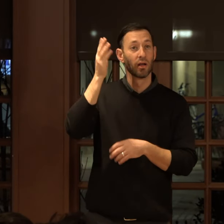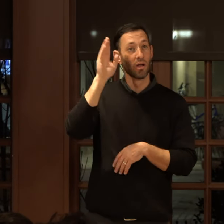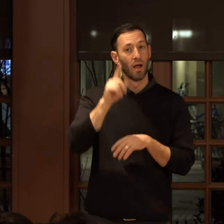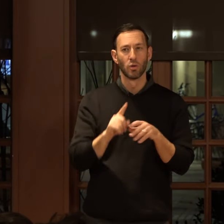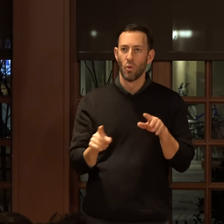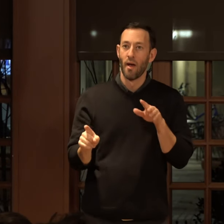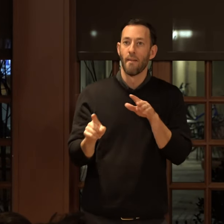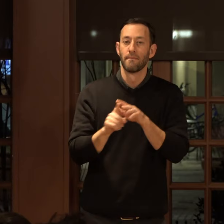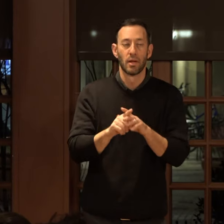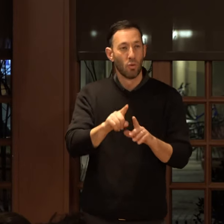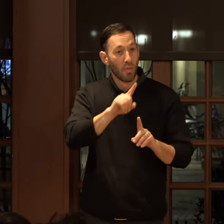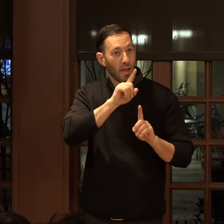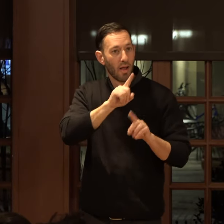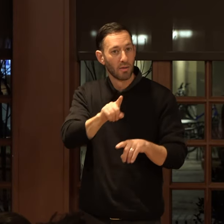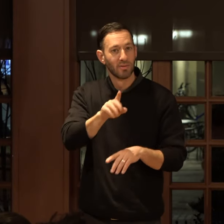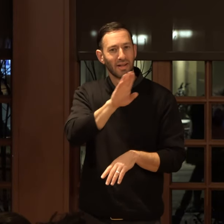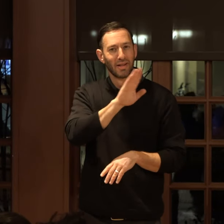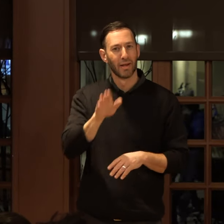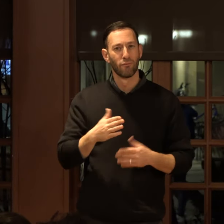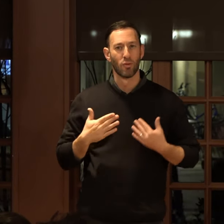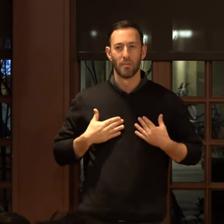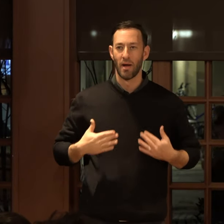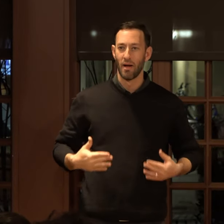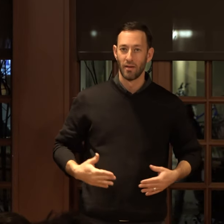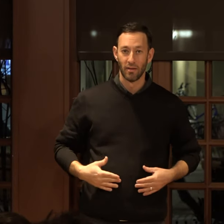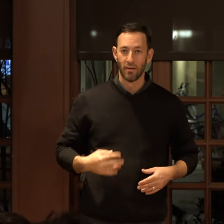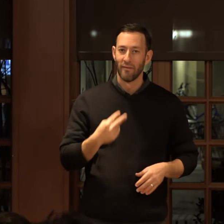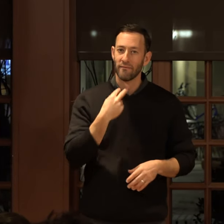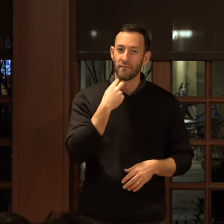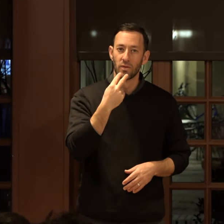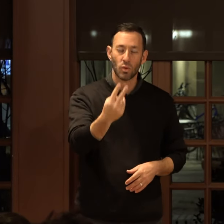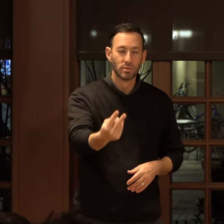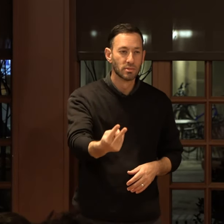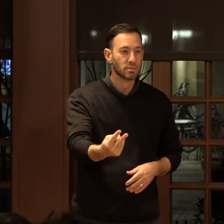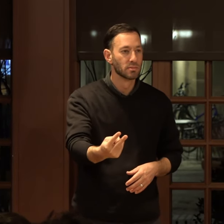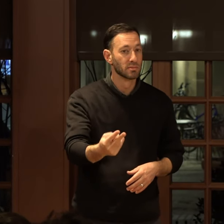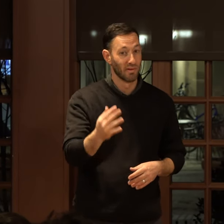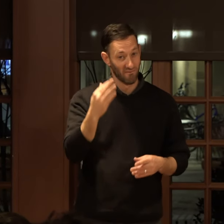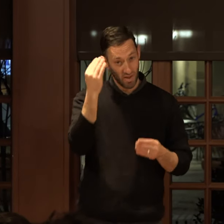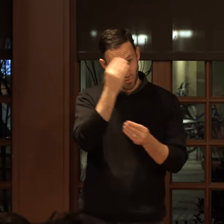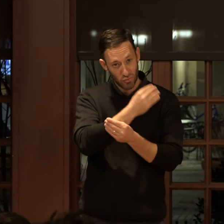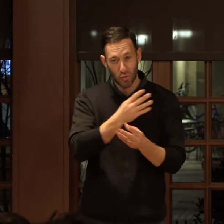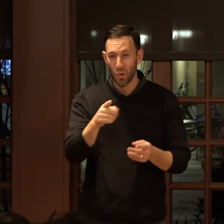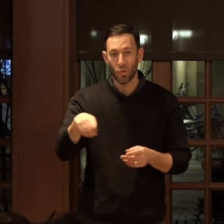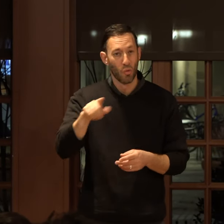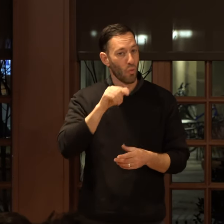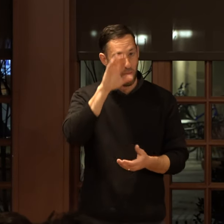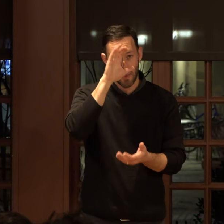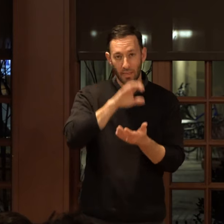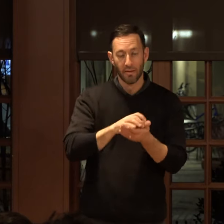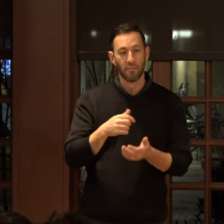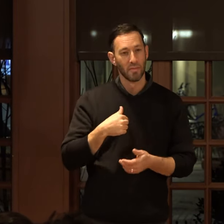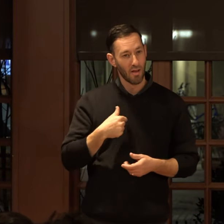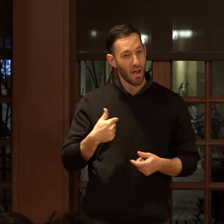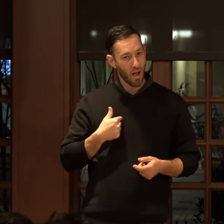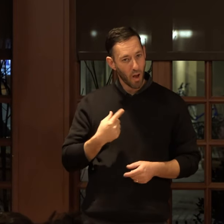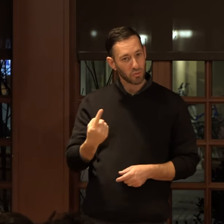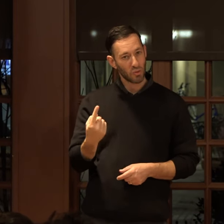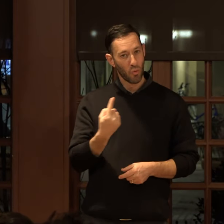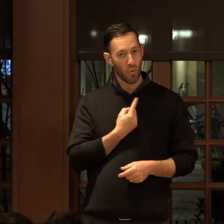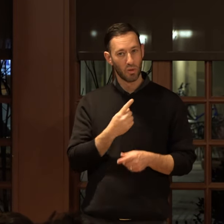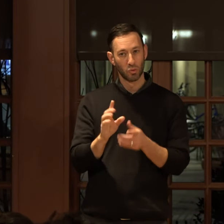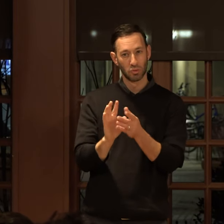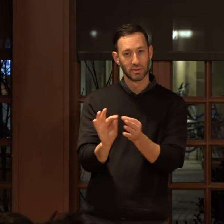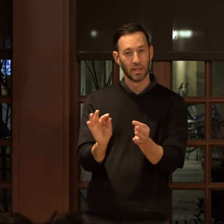with answers, but never a body, a voice? If I told you, you wouldn't believe me because I was the one to say